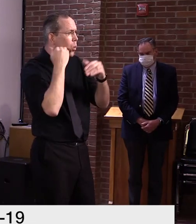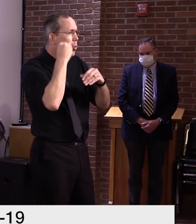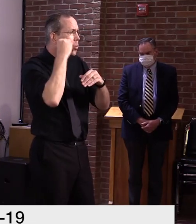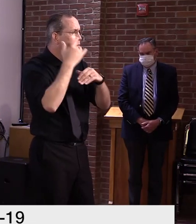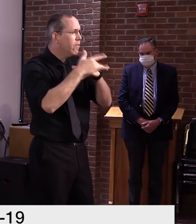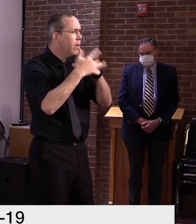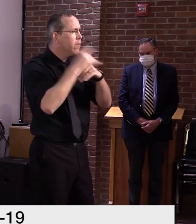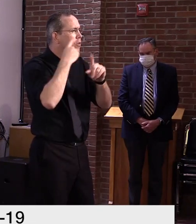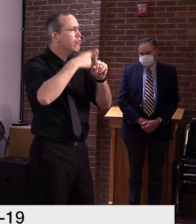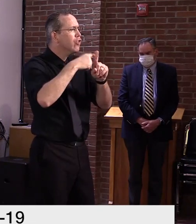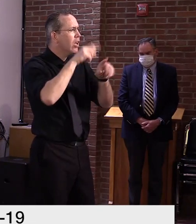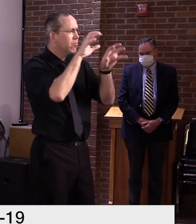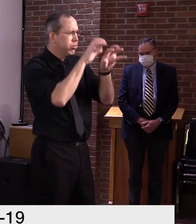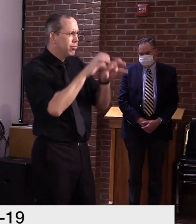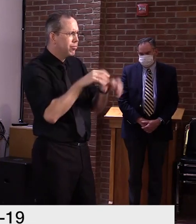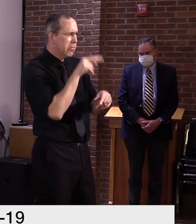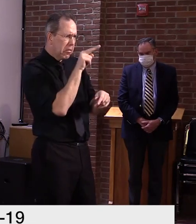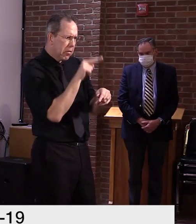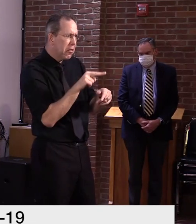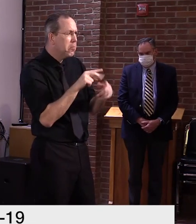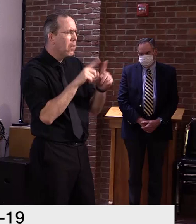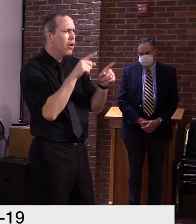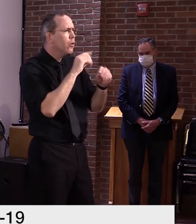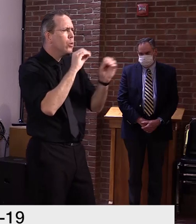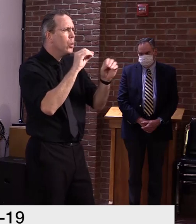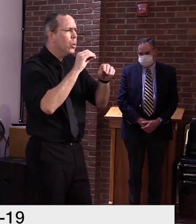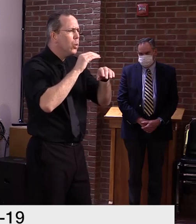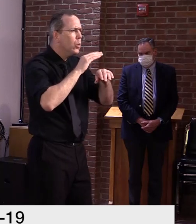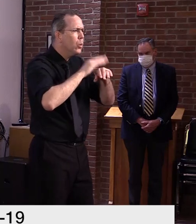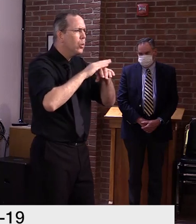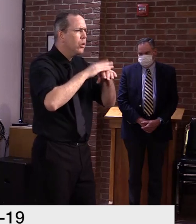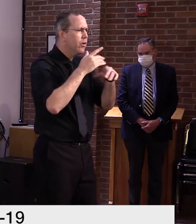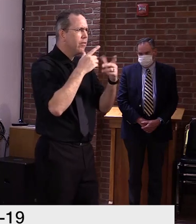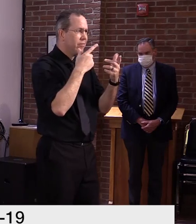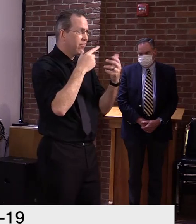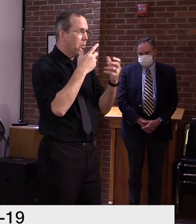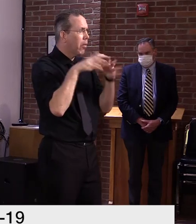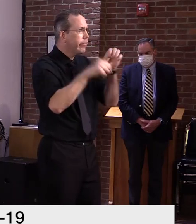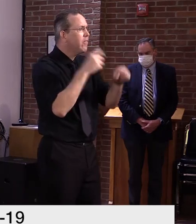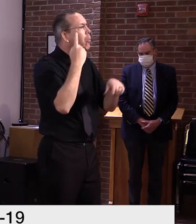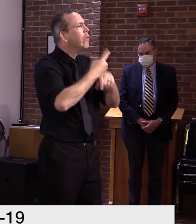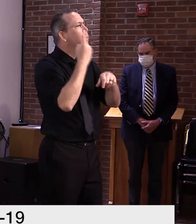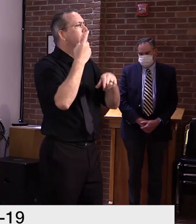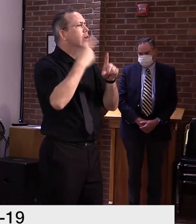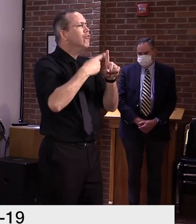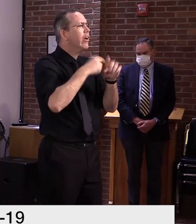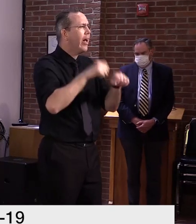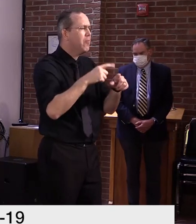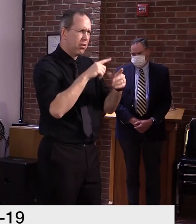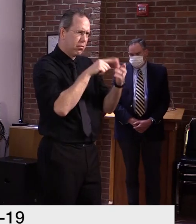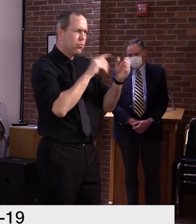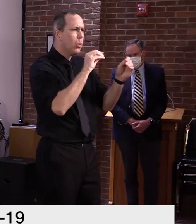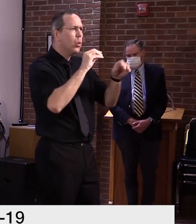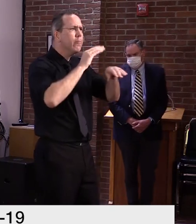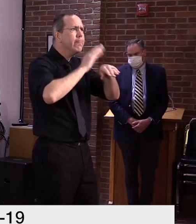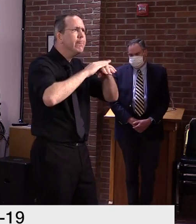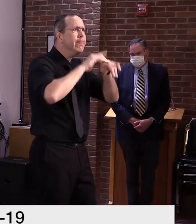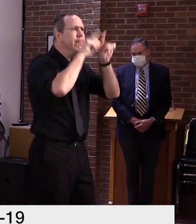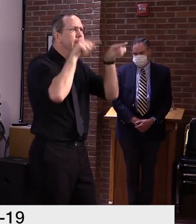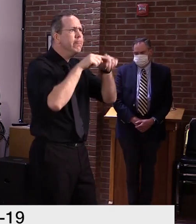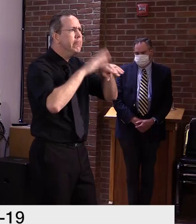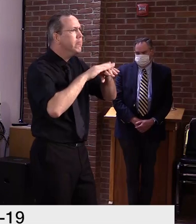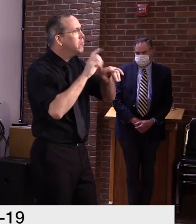Excellent. Well, we'd love to know about that specific case and you can, uh, contact the e-commerce and contact me and we'll, uh, follow up on it. Thanks.